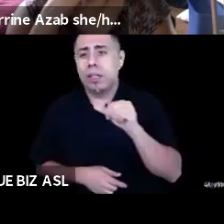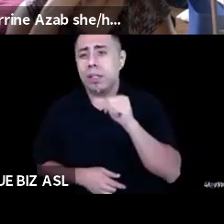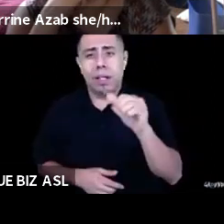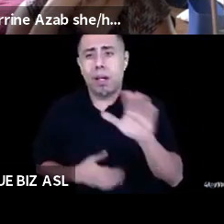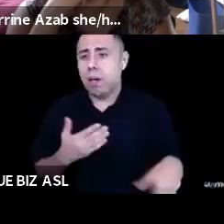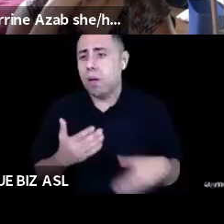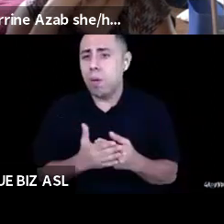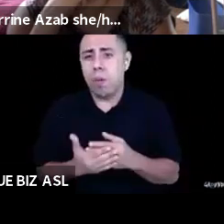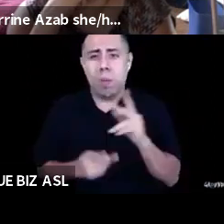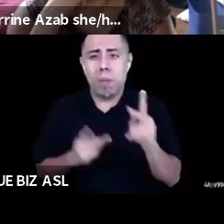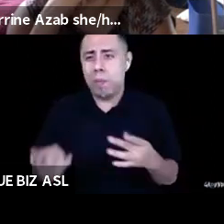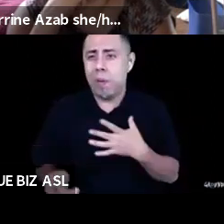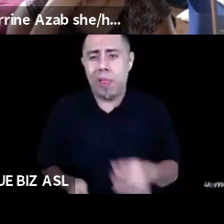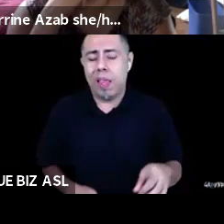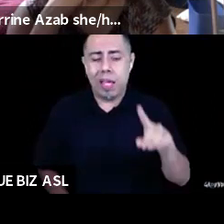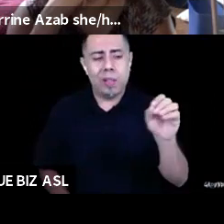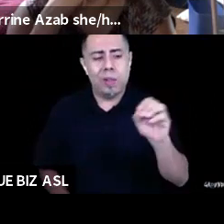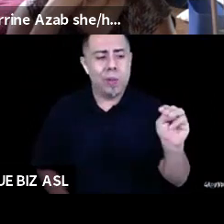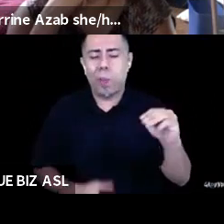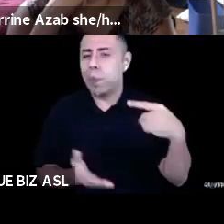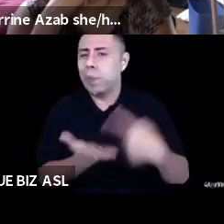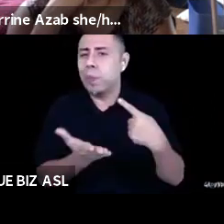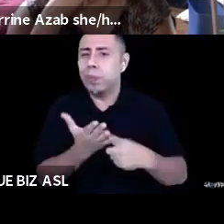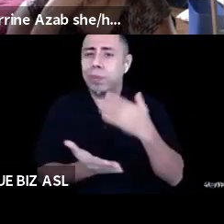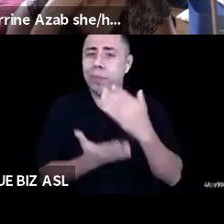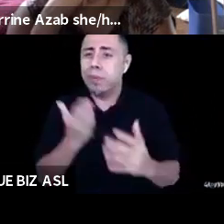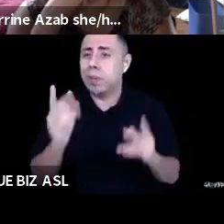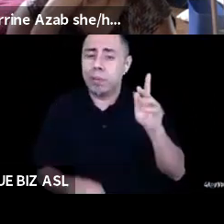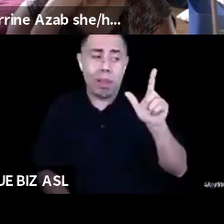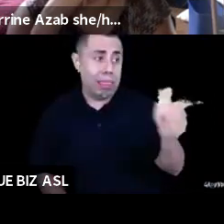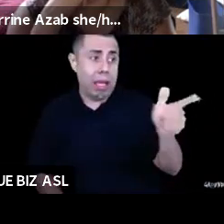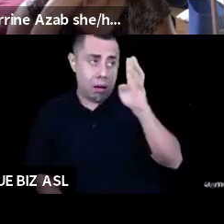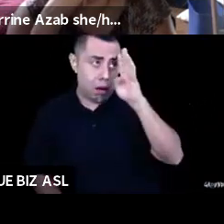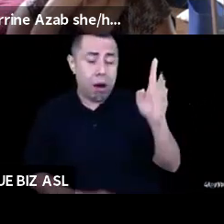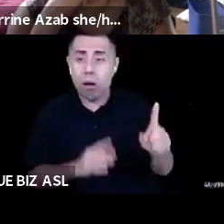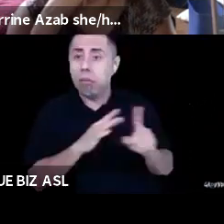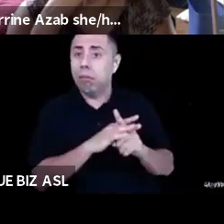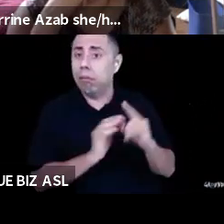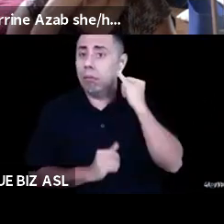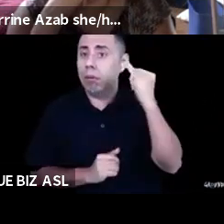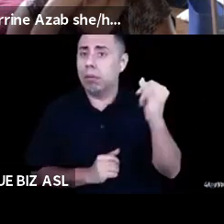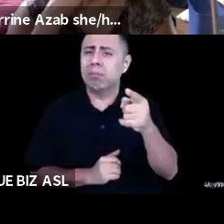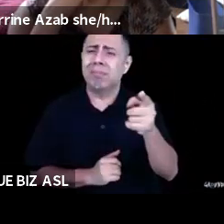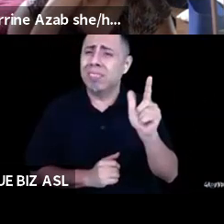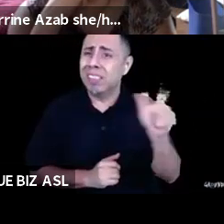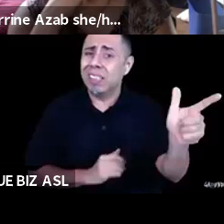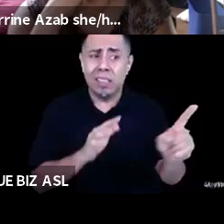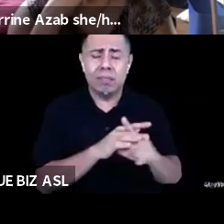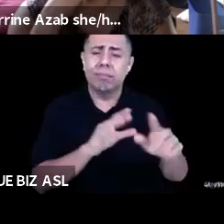formulate their thoughts after you feel free to send us an email with your thoughts or your questions, cause this is all amazing. Yeah. And